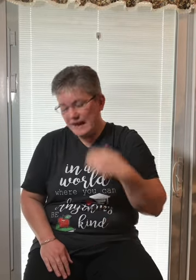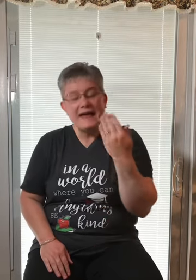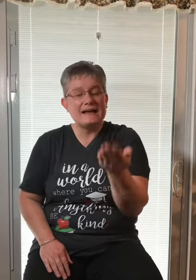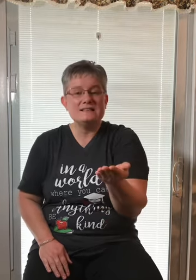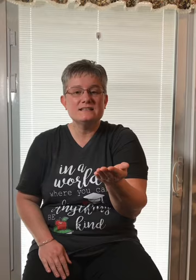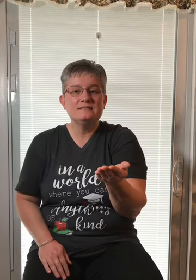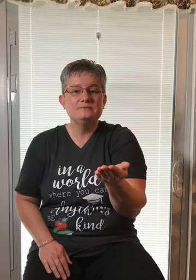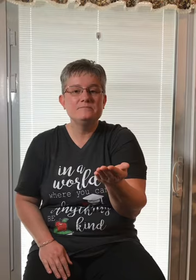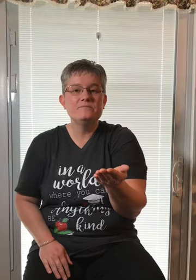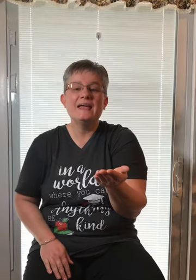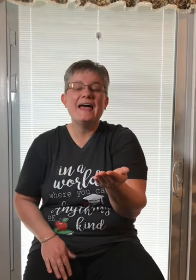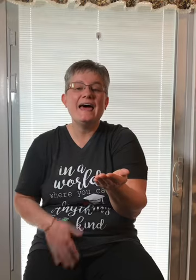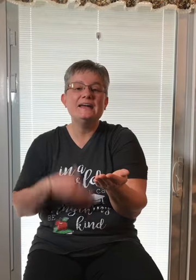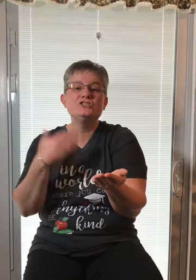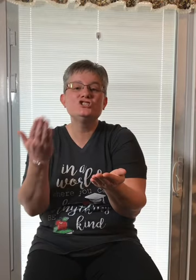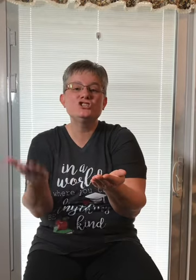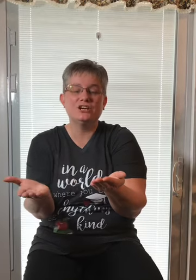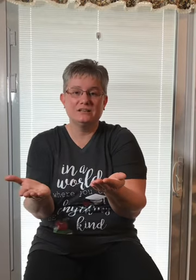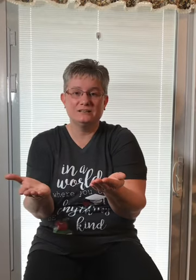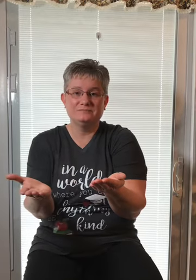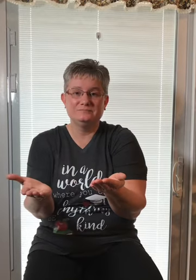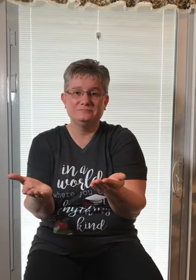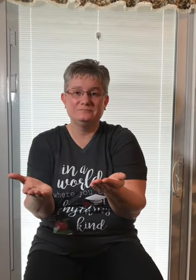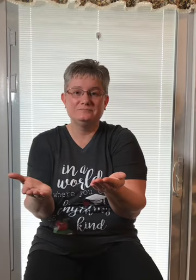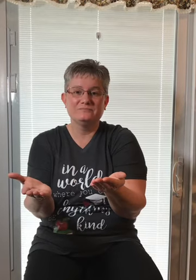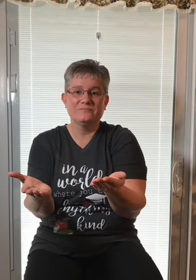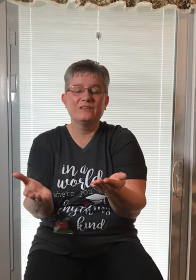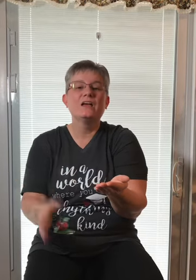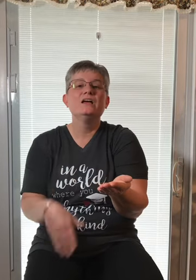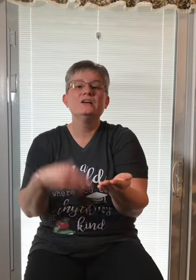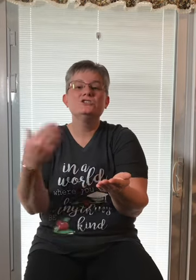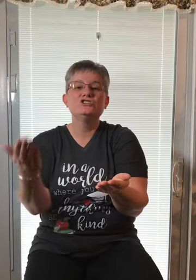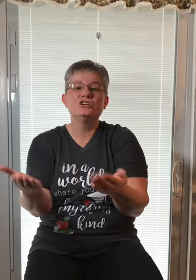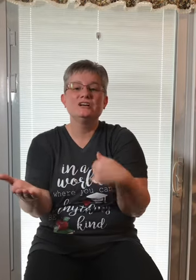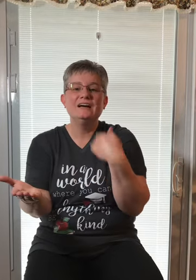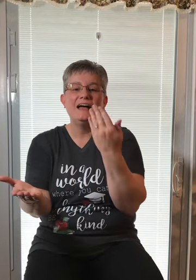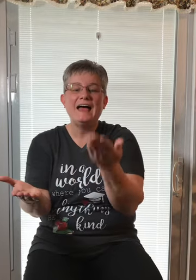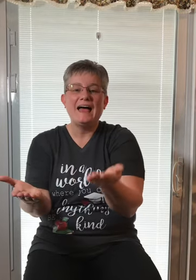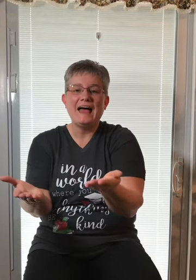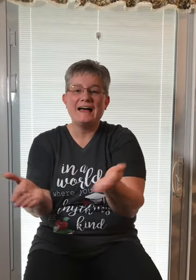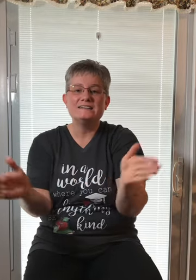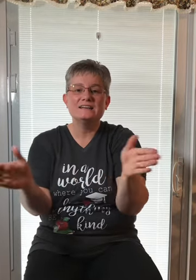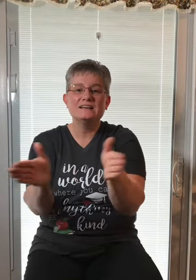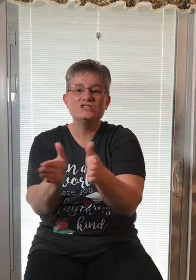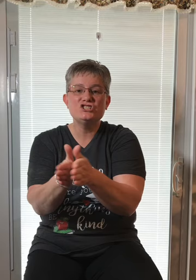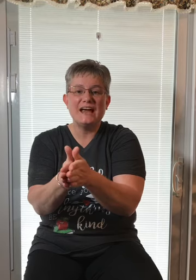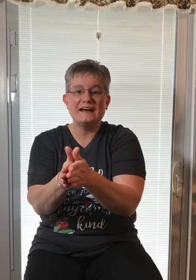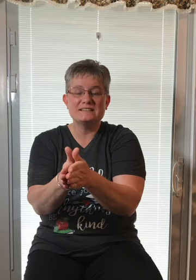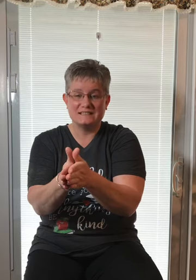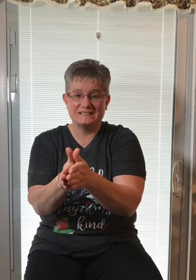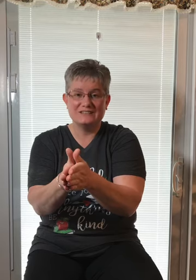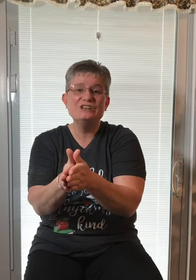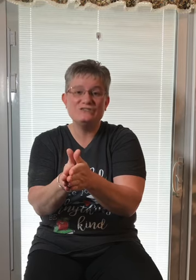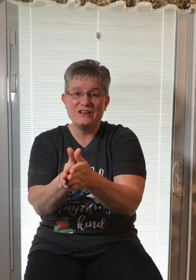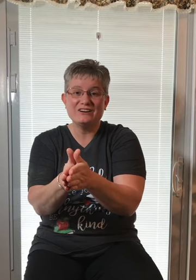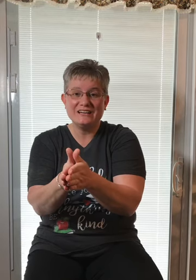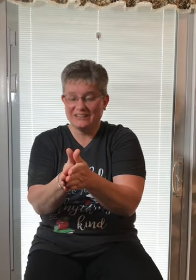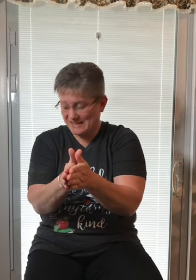at. Add ch. Ch. At. Chat. Very good.